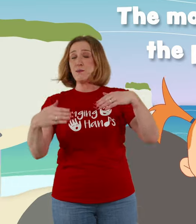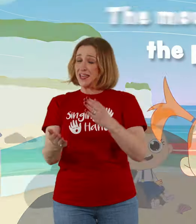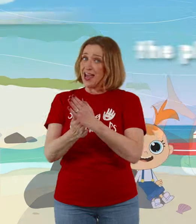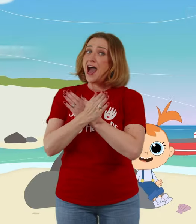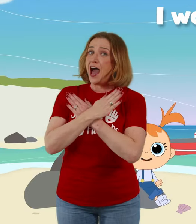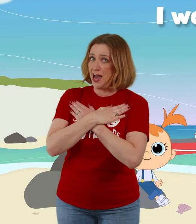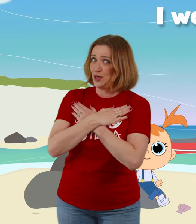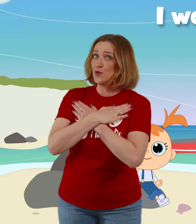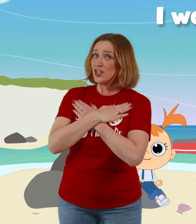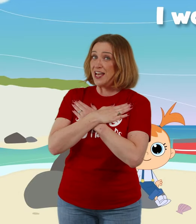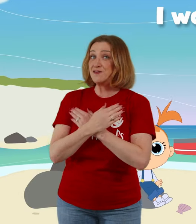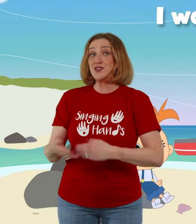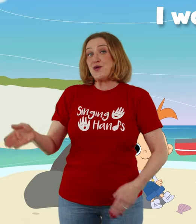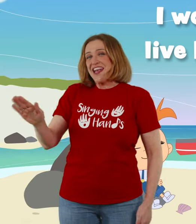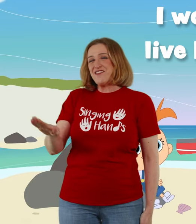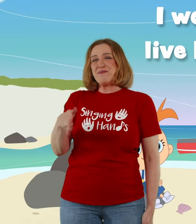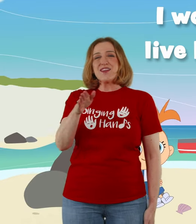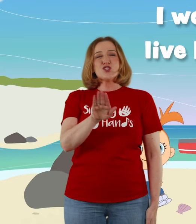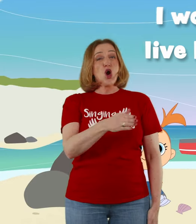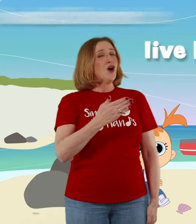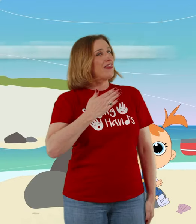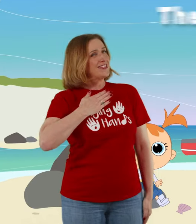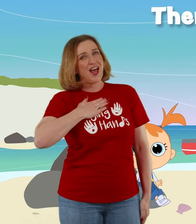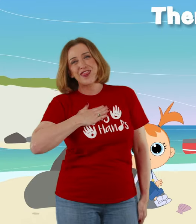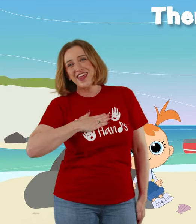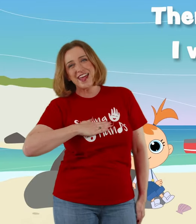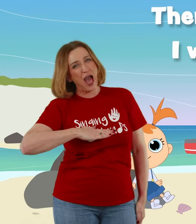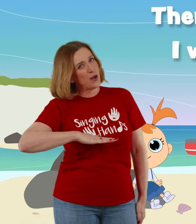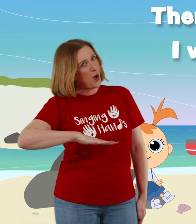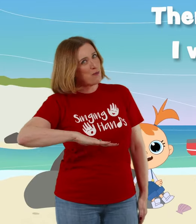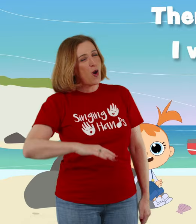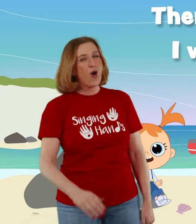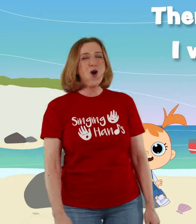me I would love to live by the shore, there's nothing I want more